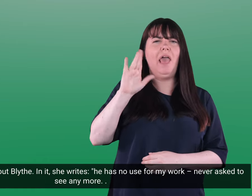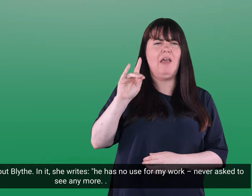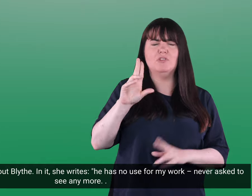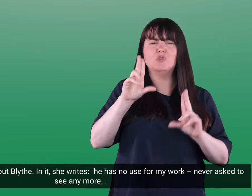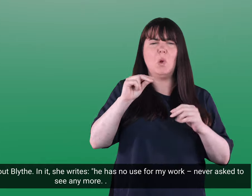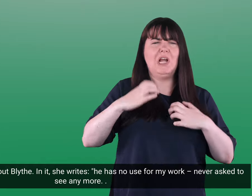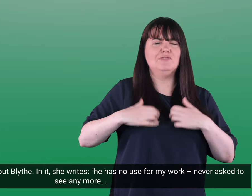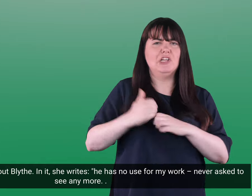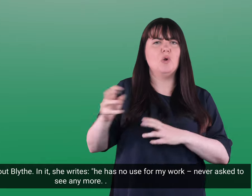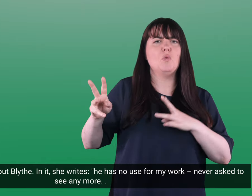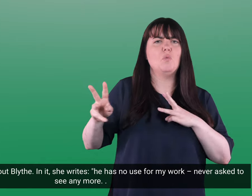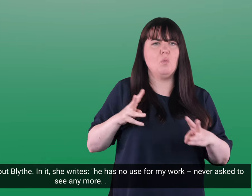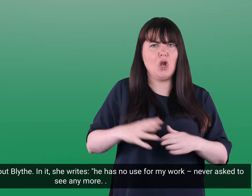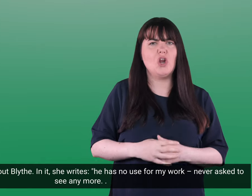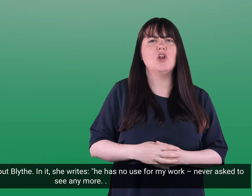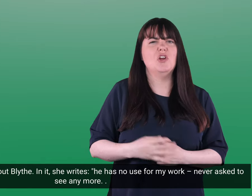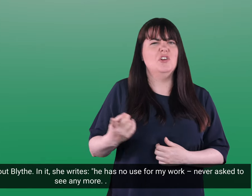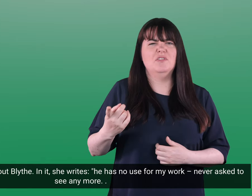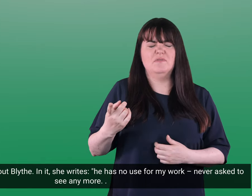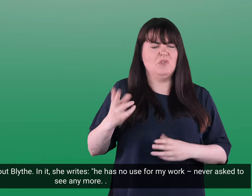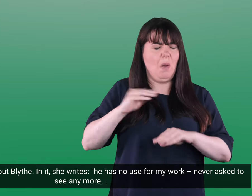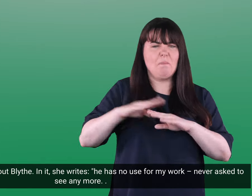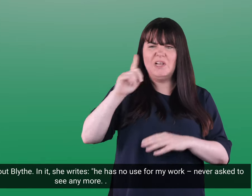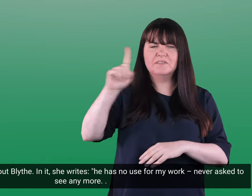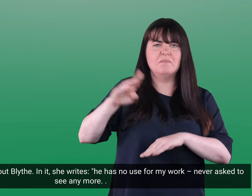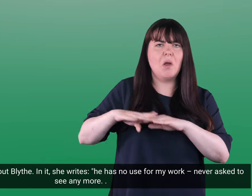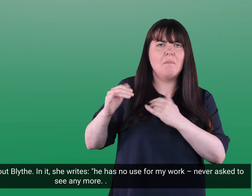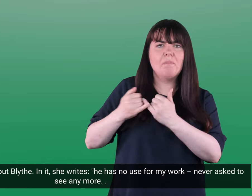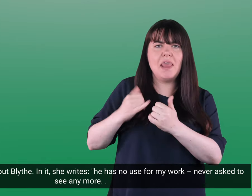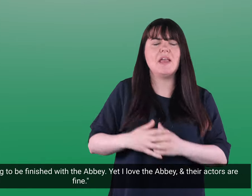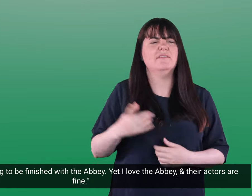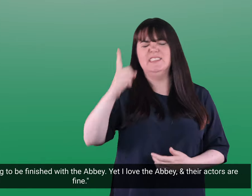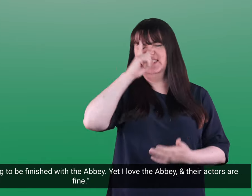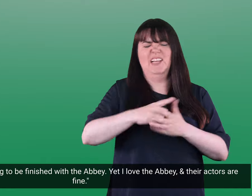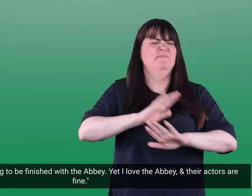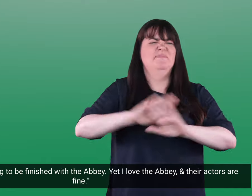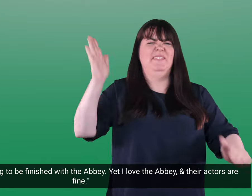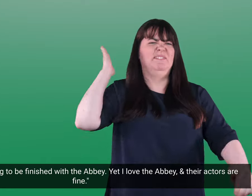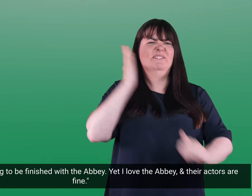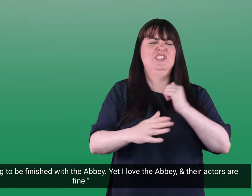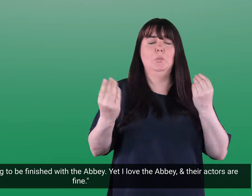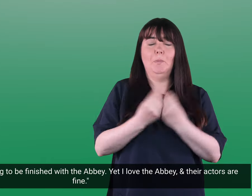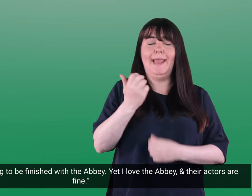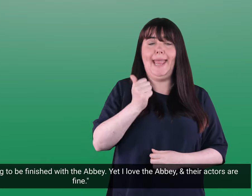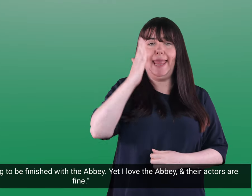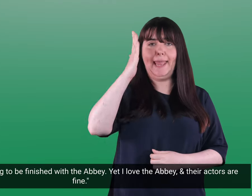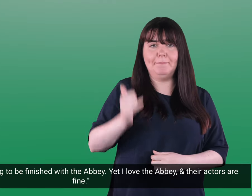In it she writes he has no use for my work never asked to see any more it may be a good thing to be finished with the